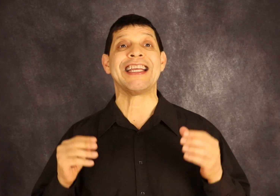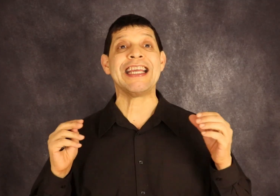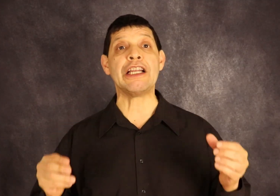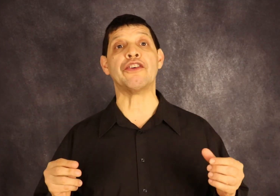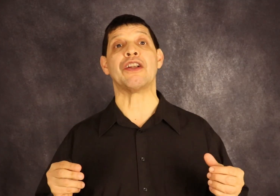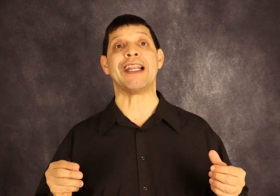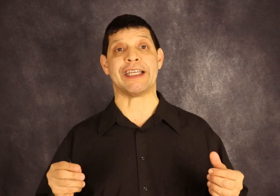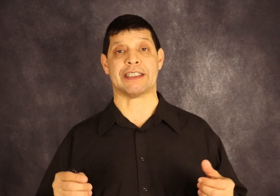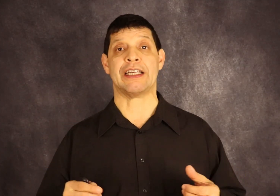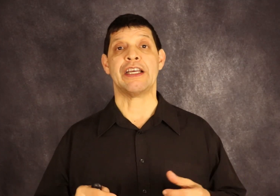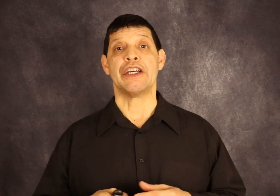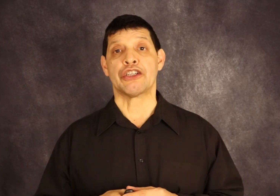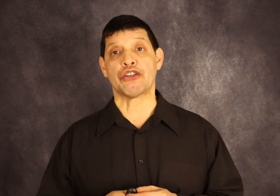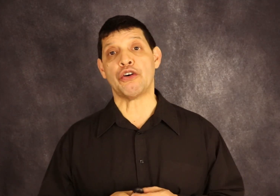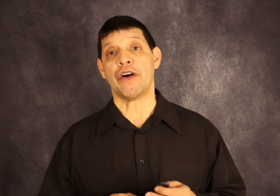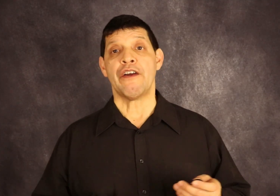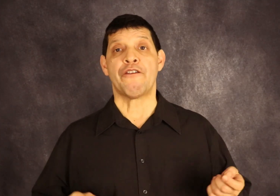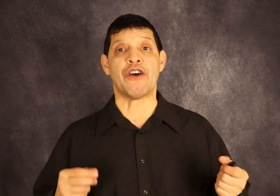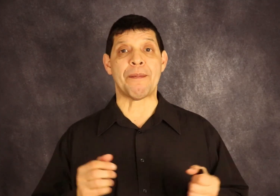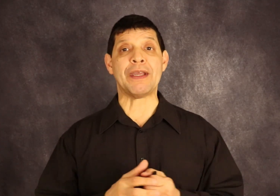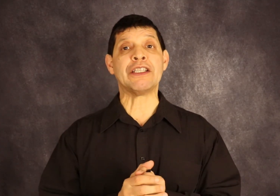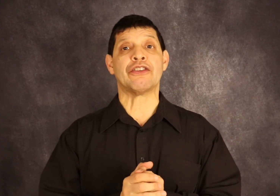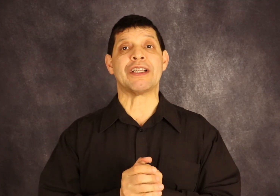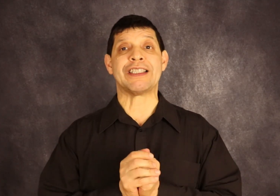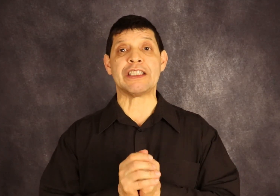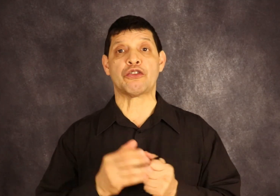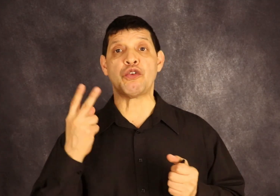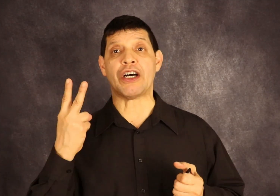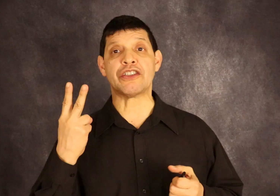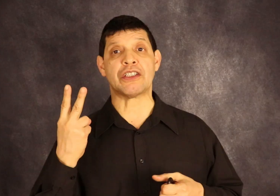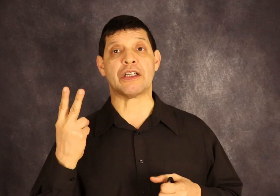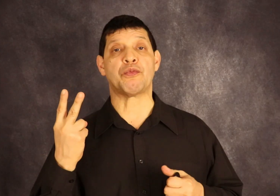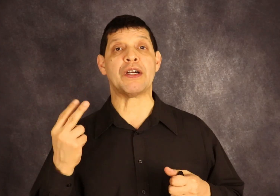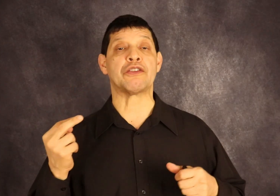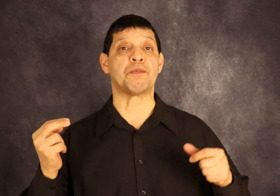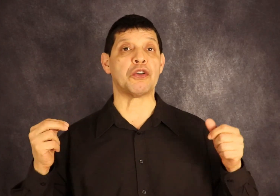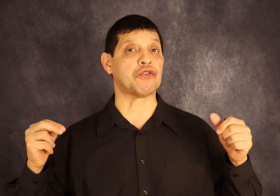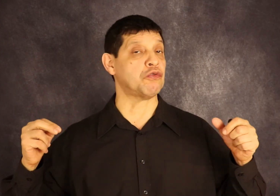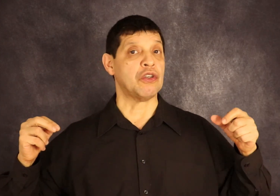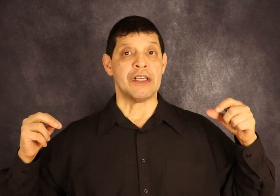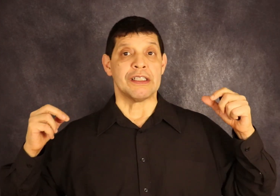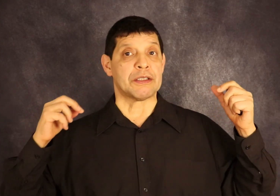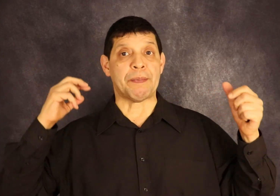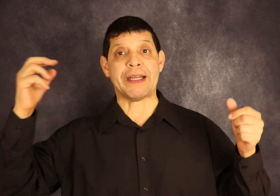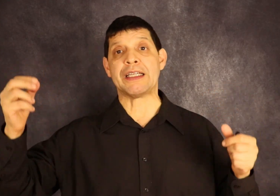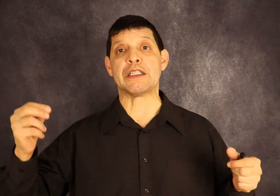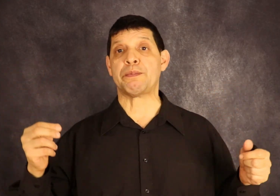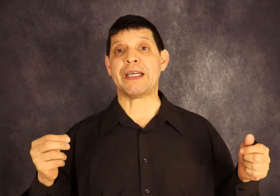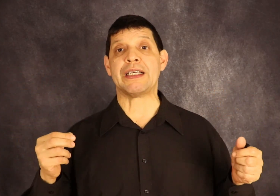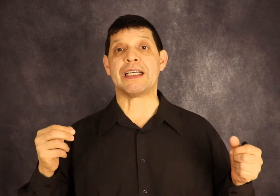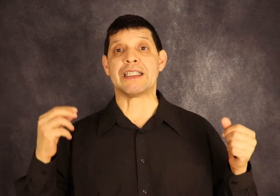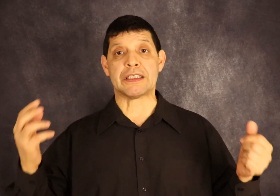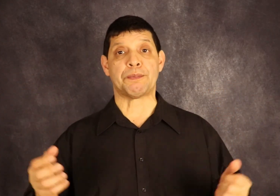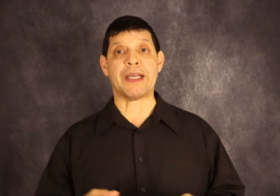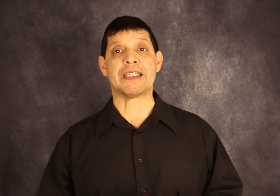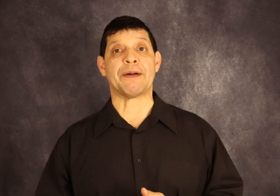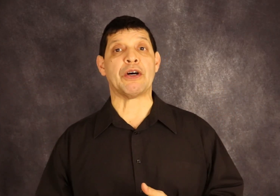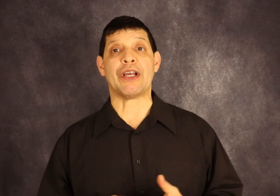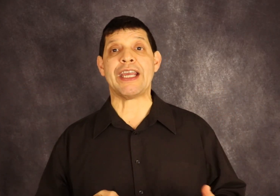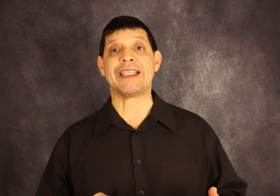helium leaks. So for a mission that these two astronauts were supposed to spend in space about eight